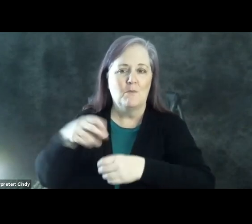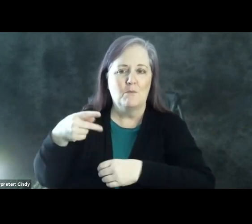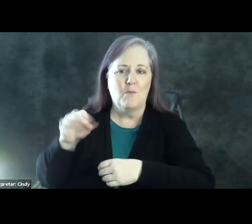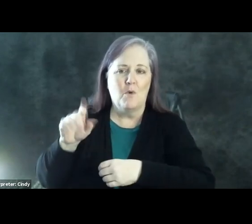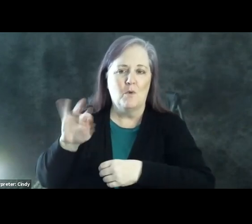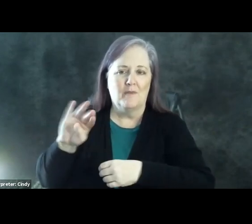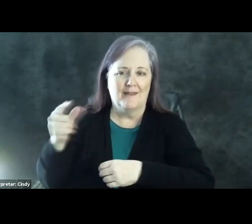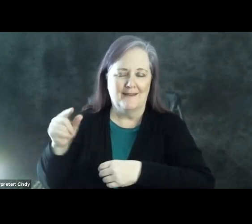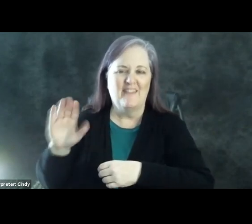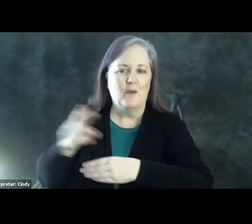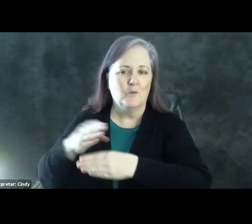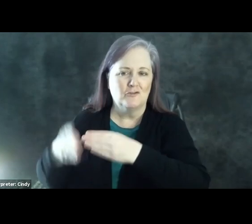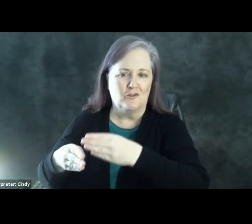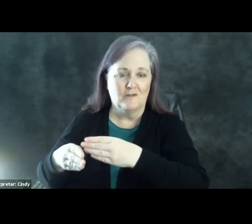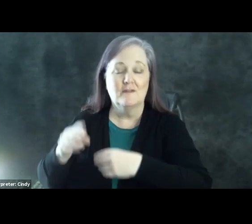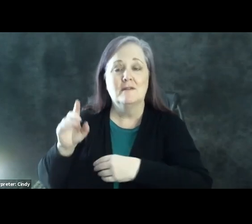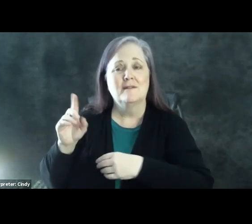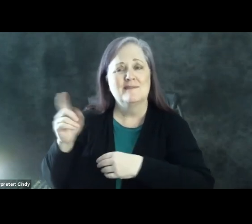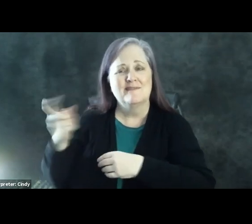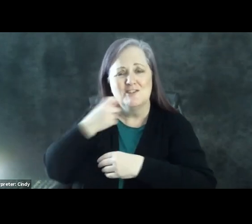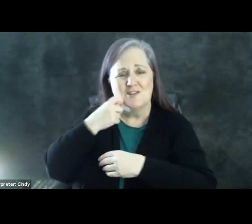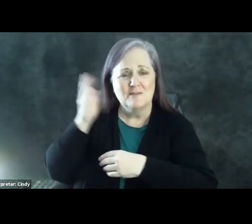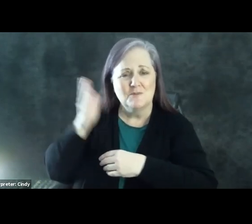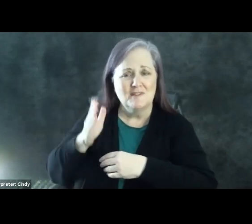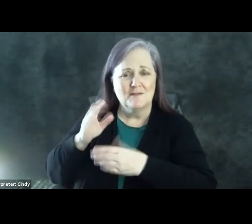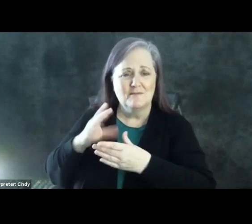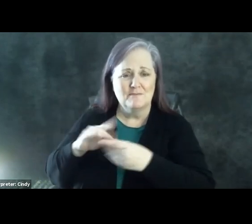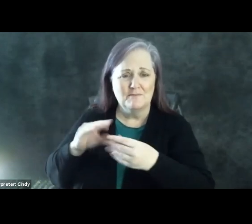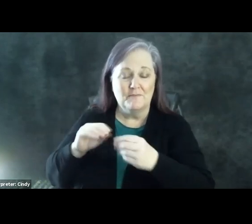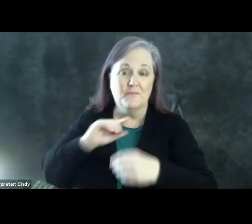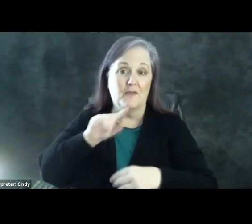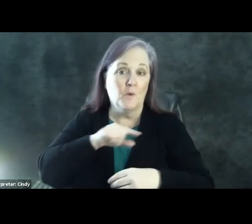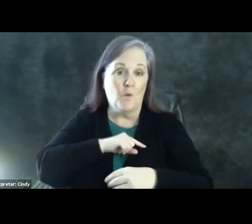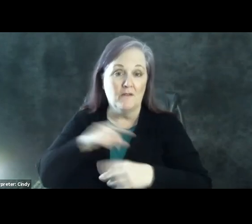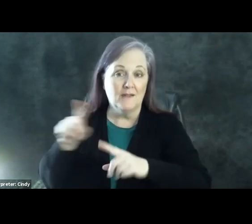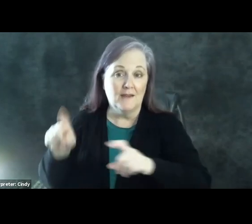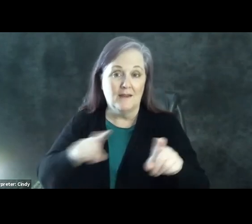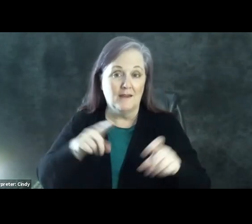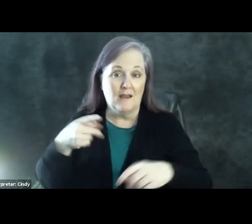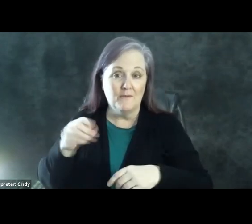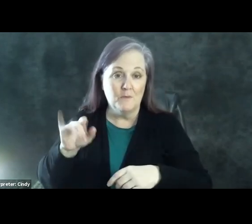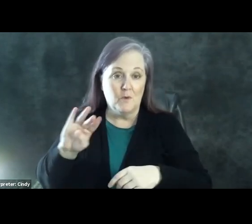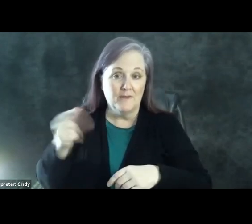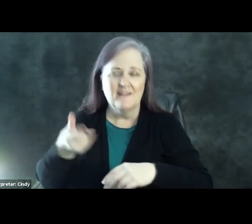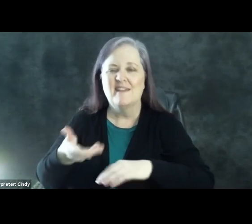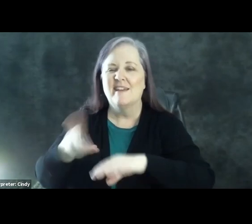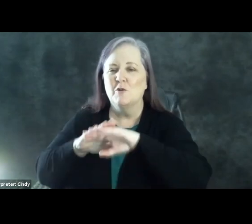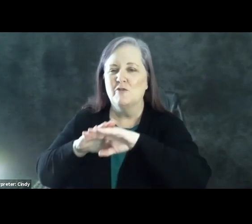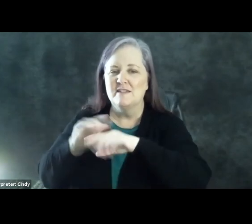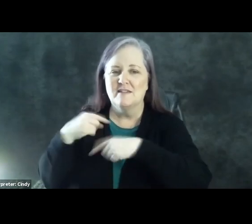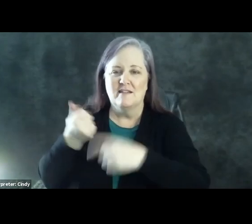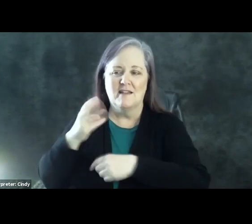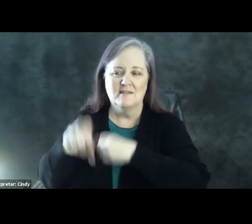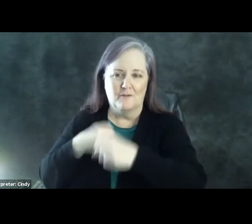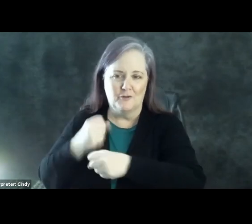As Danielle mentioned already, too, the quality of the polling of certain groups has really increased in the last several